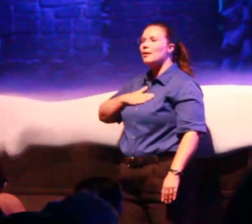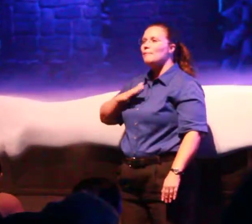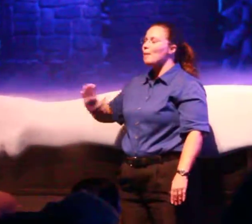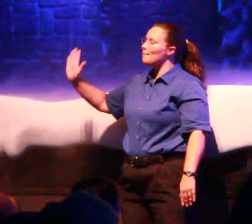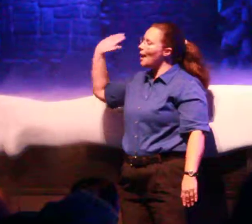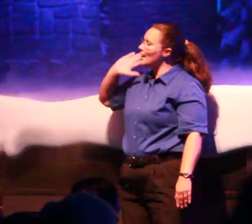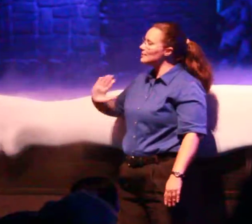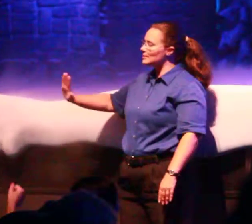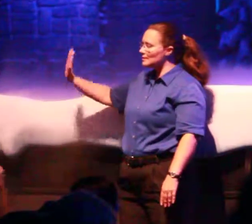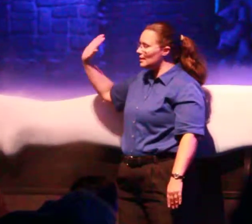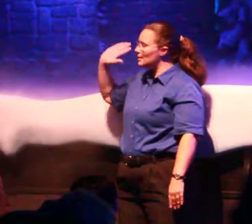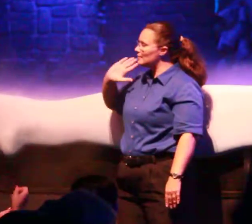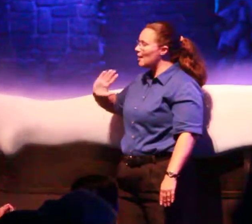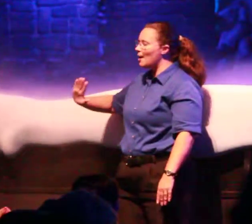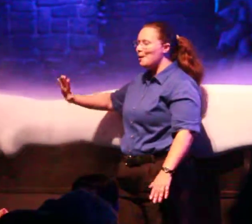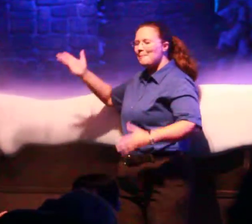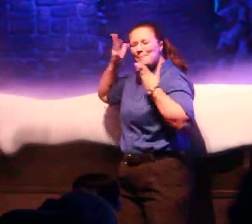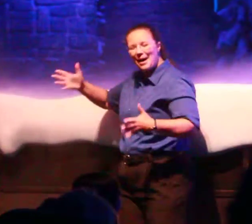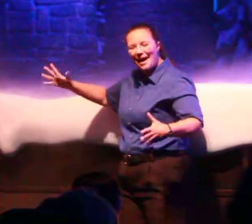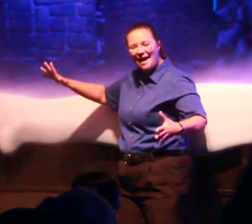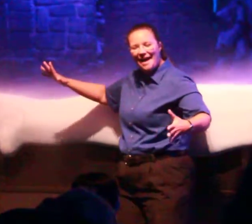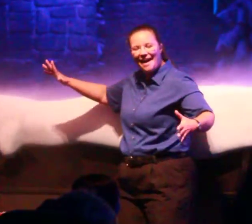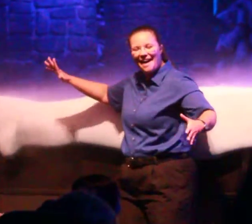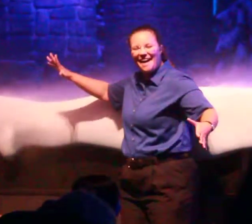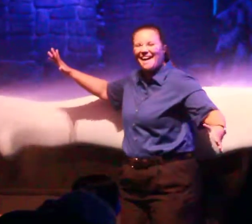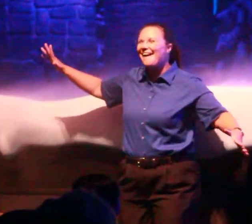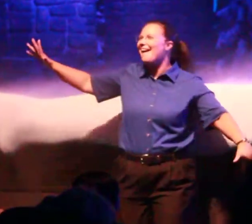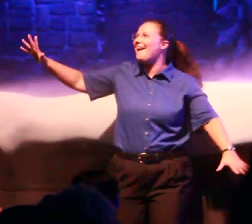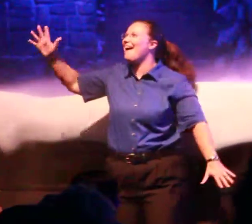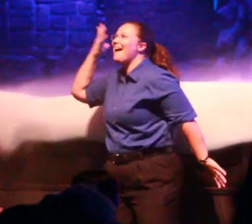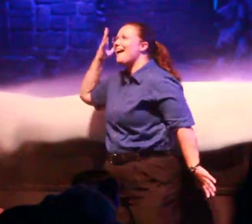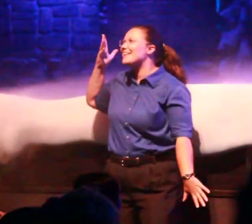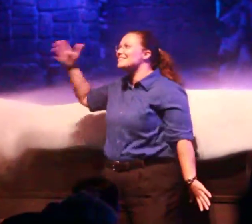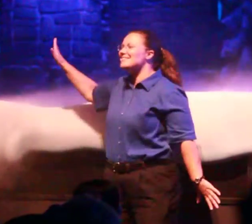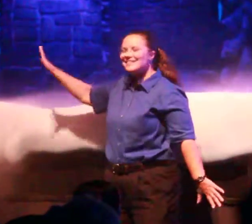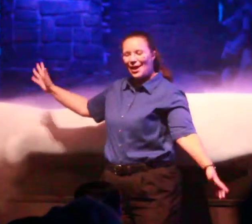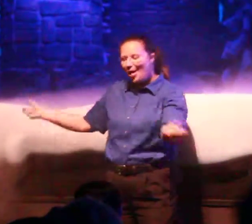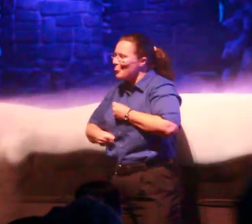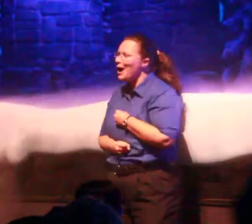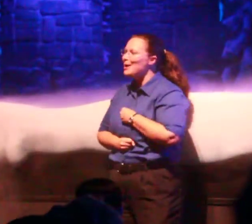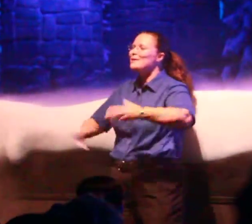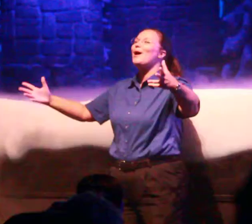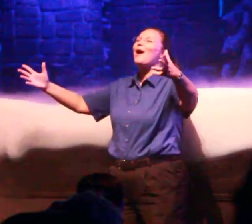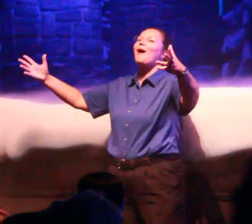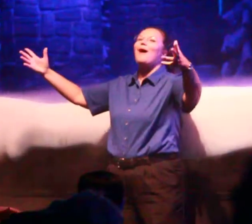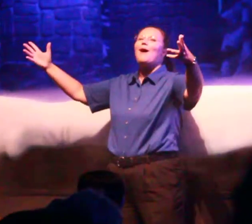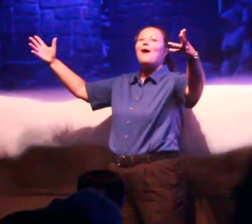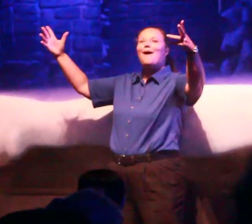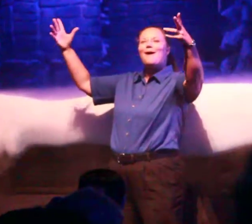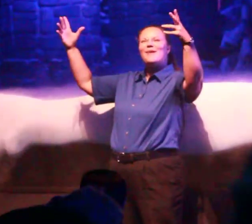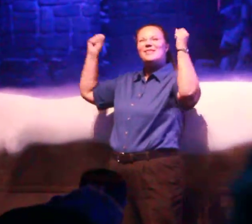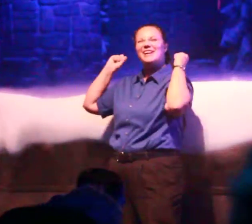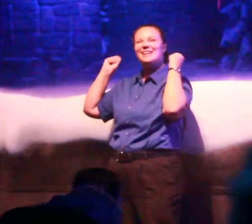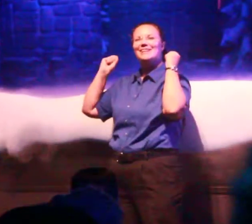the past is in the past Let it go, let it